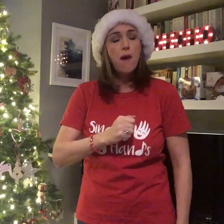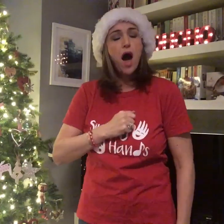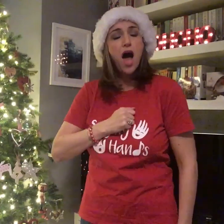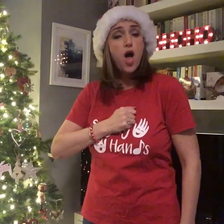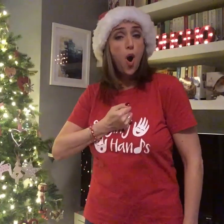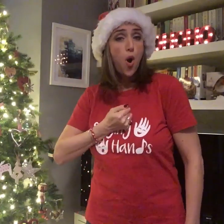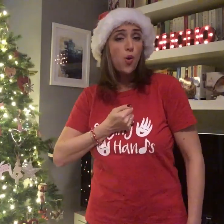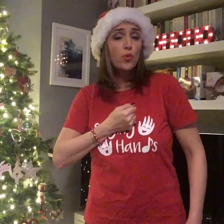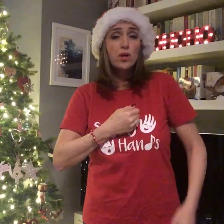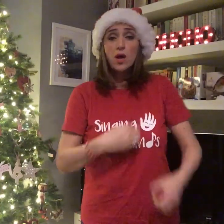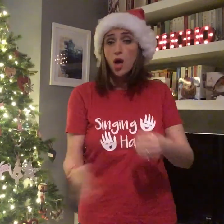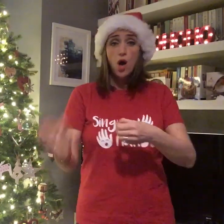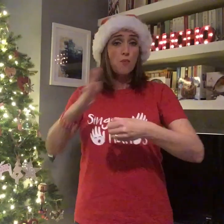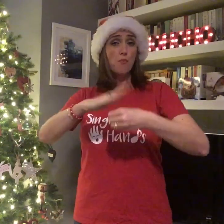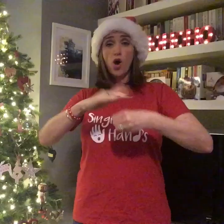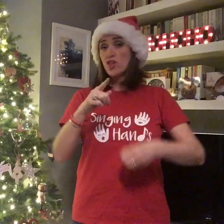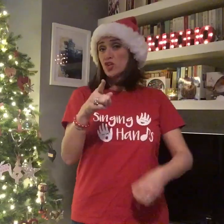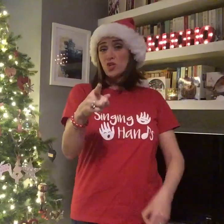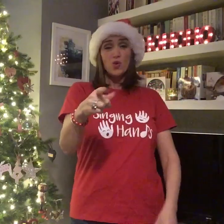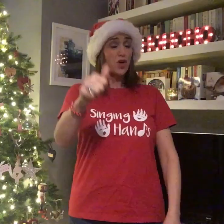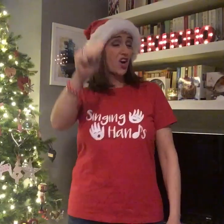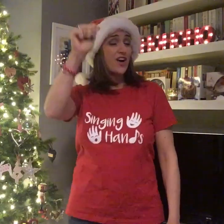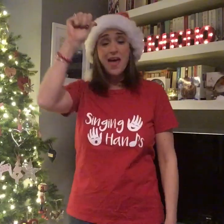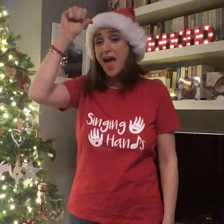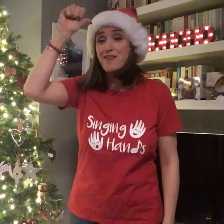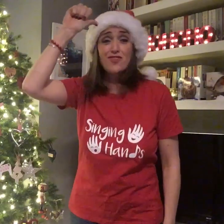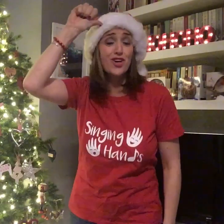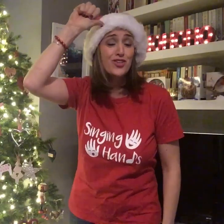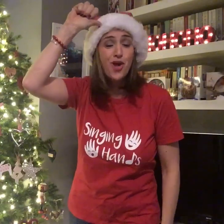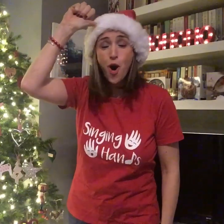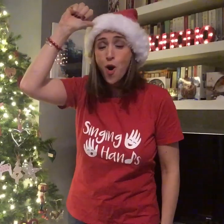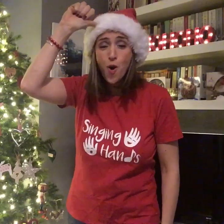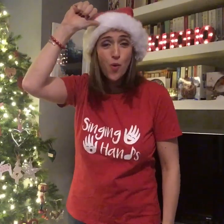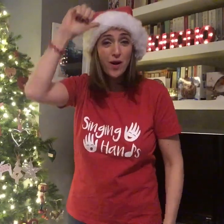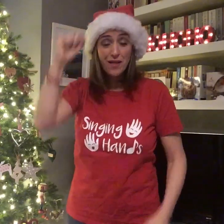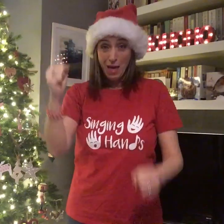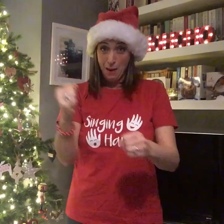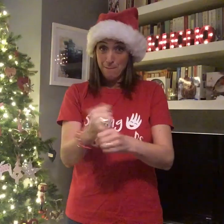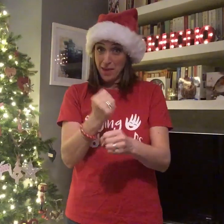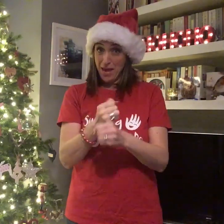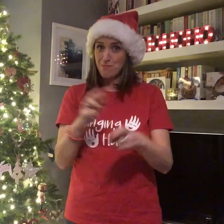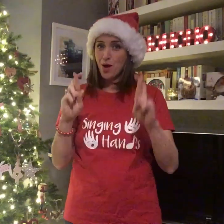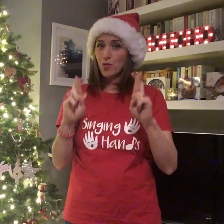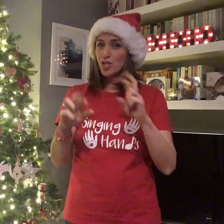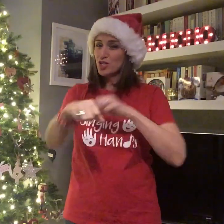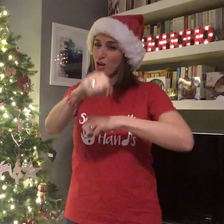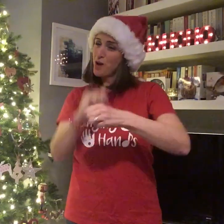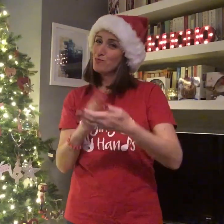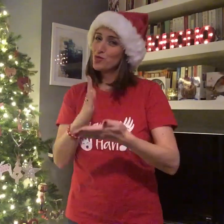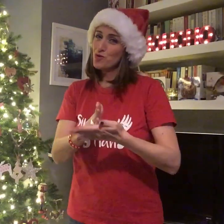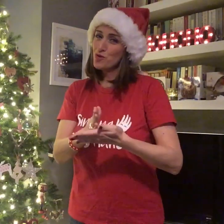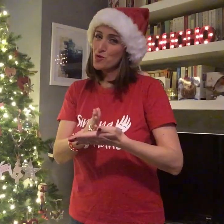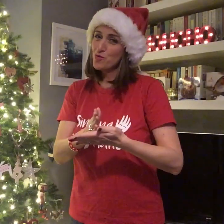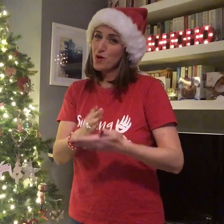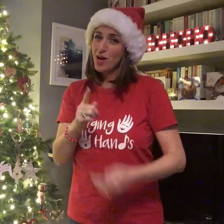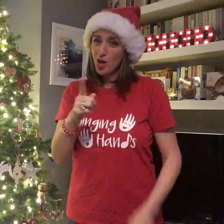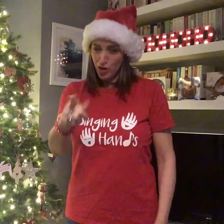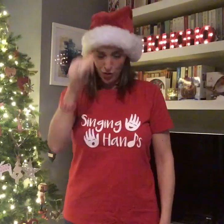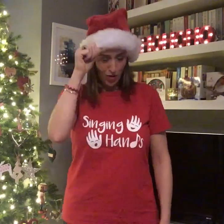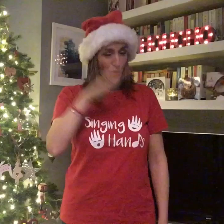my own, more than you could ever know Make my wish come true, you know